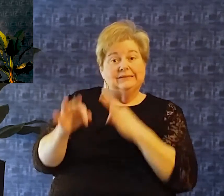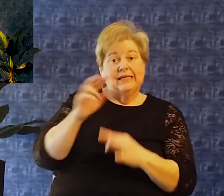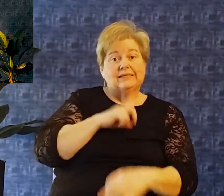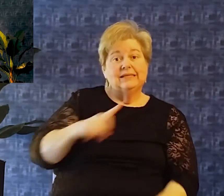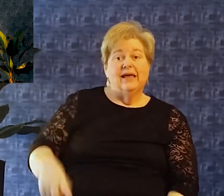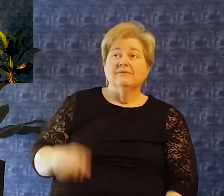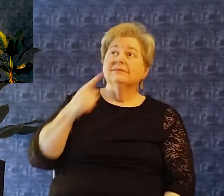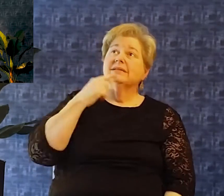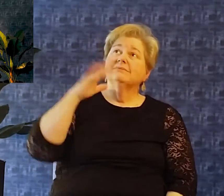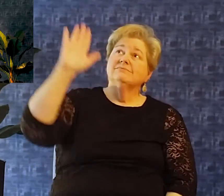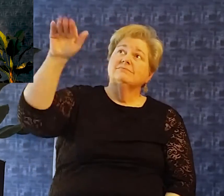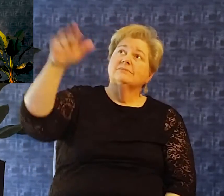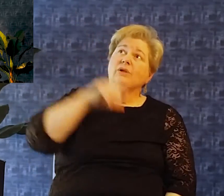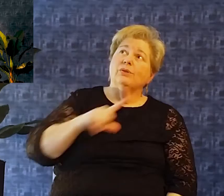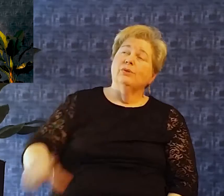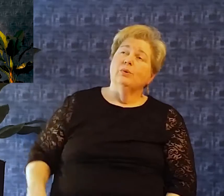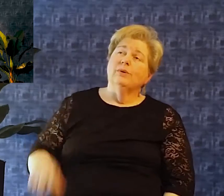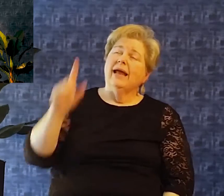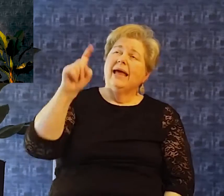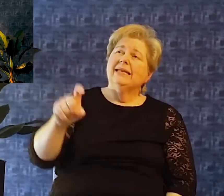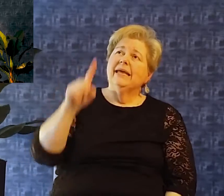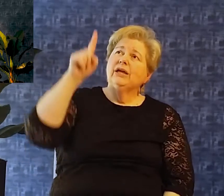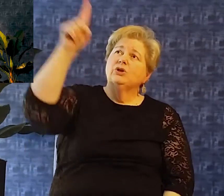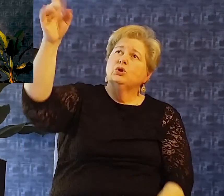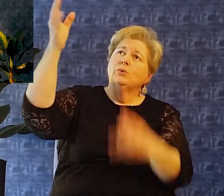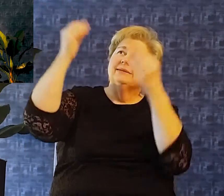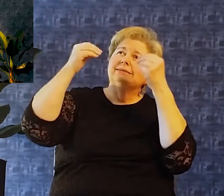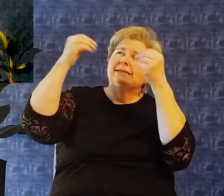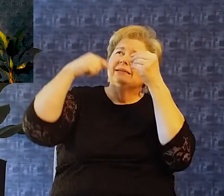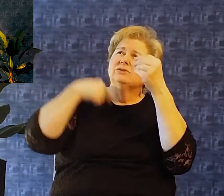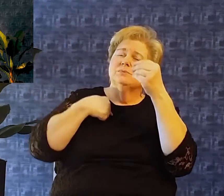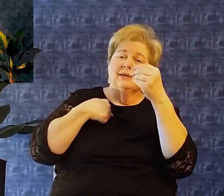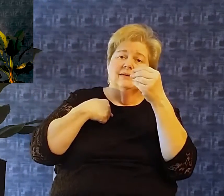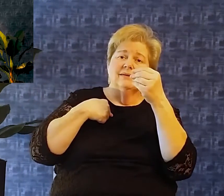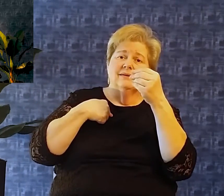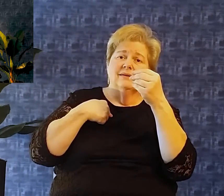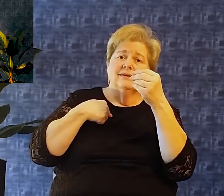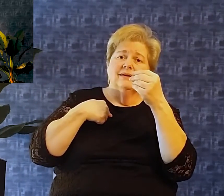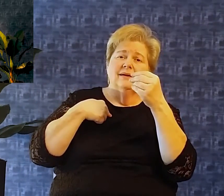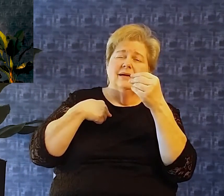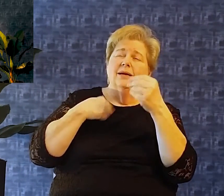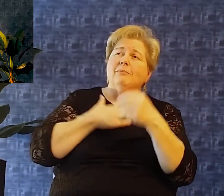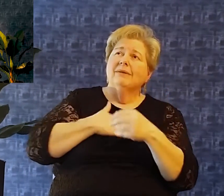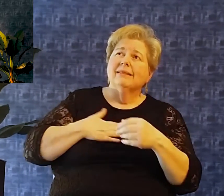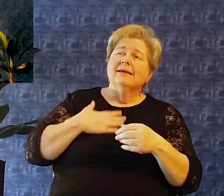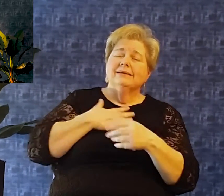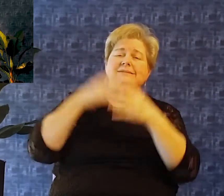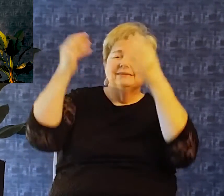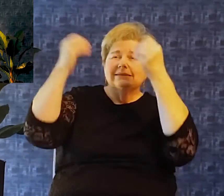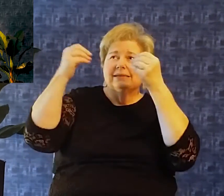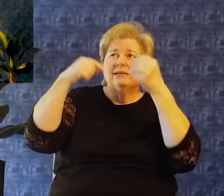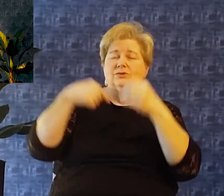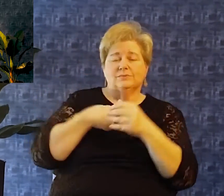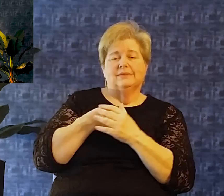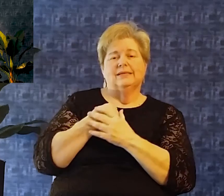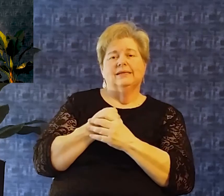Instead david says lord. I need you to instruct me I need you to teach me